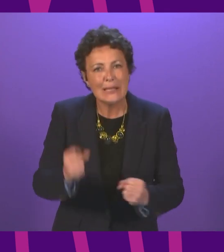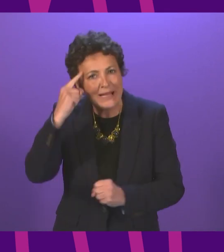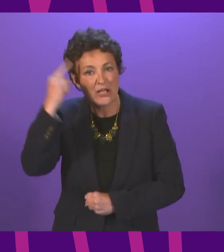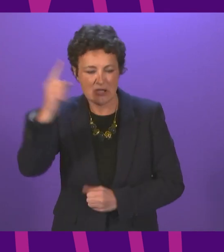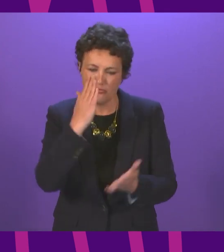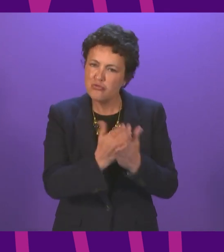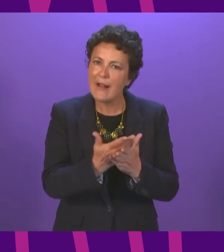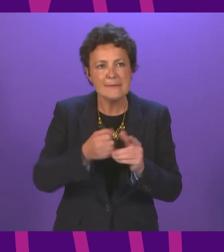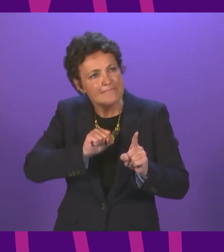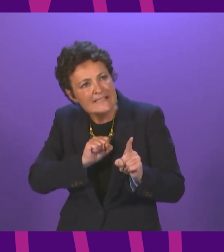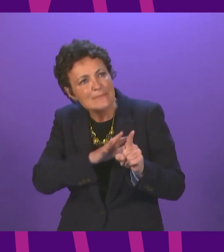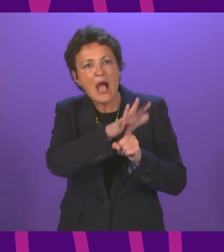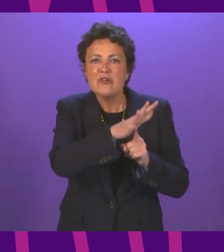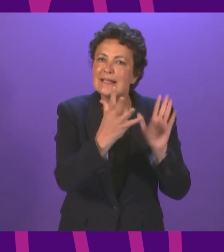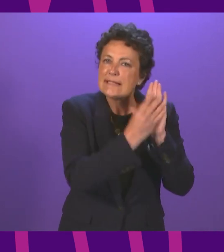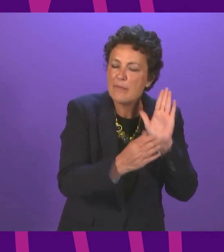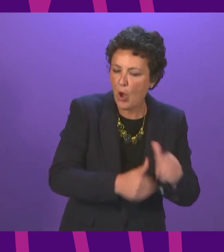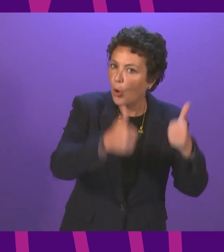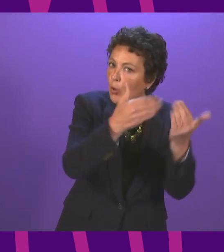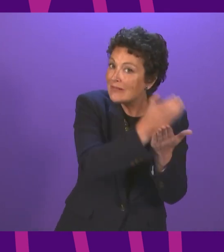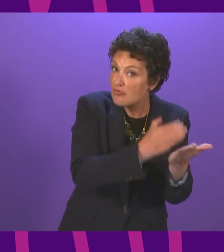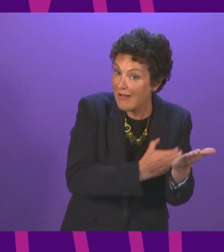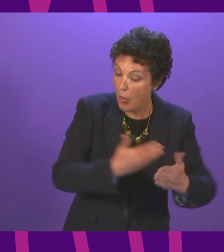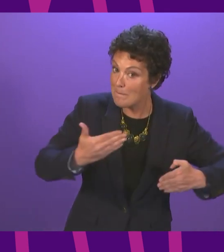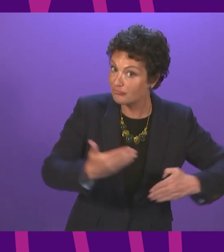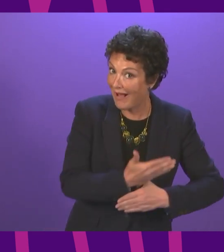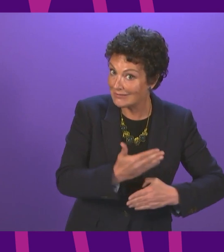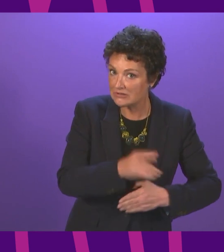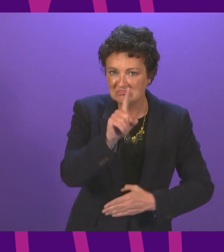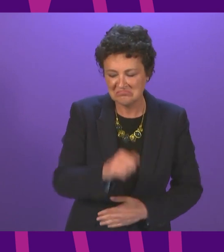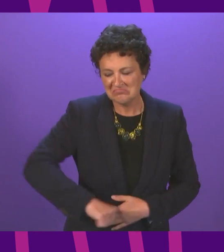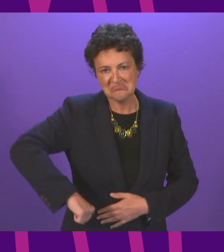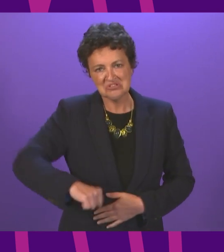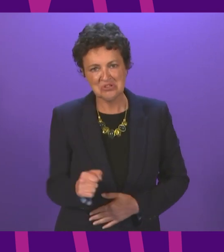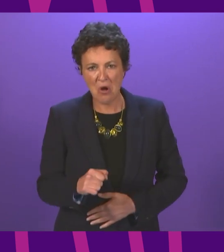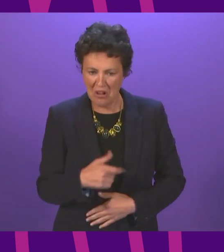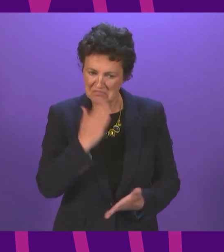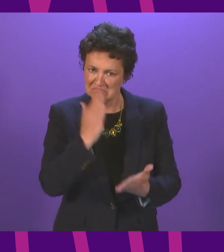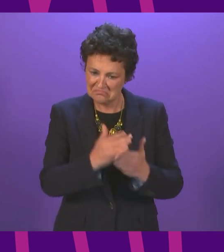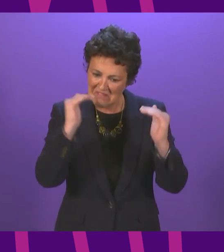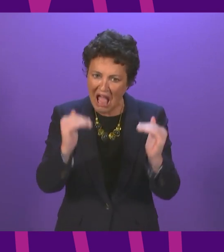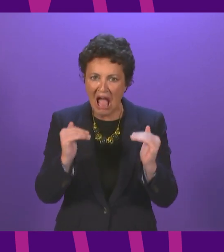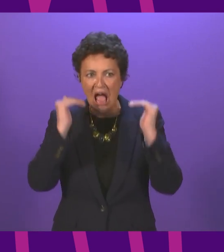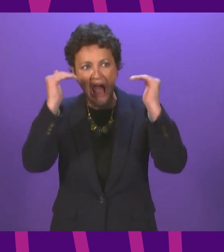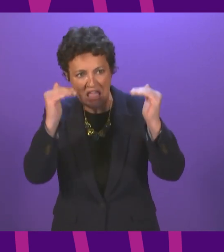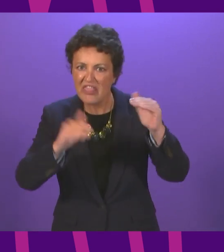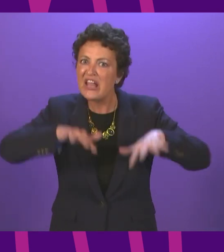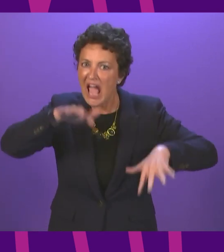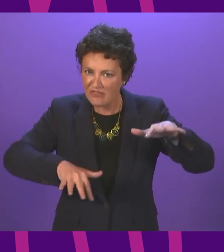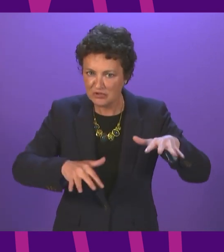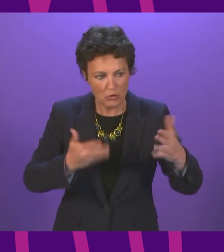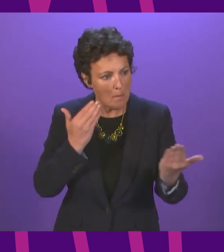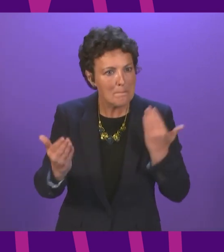inspiring example equated with good curriculum practice. Scotland is ranked amongst higher than average country performance